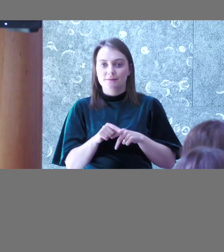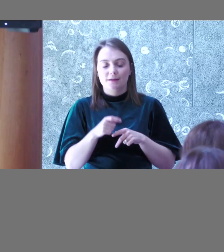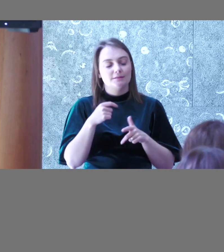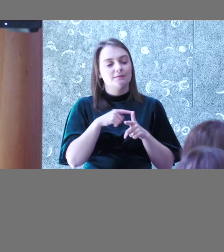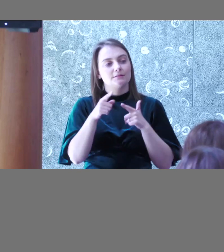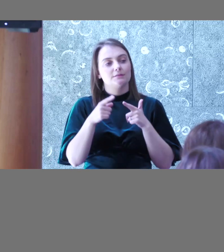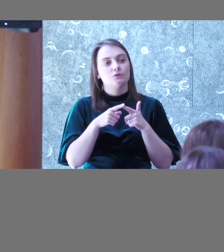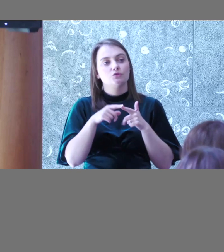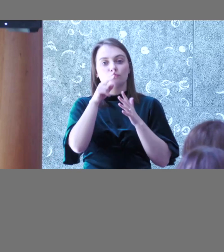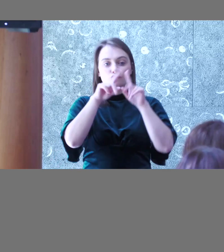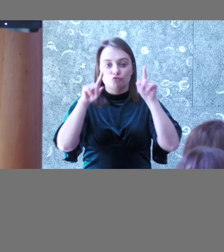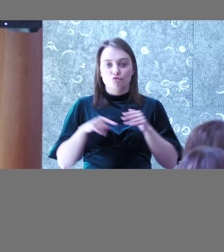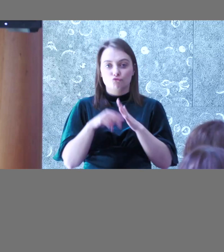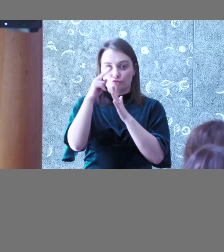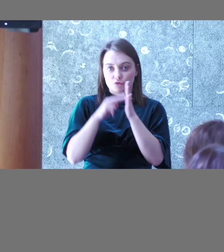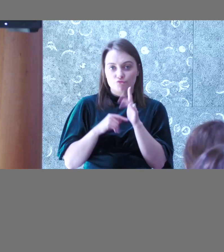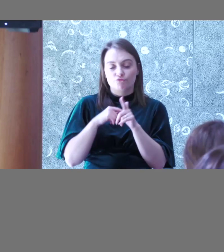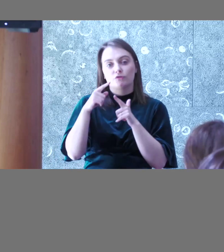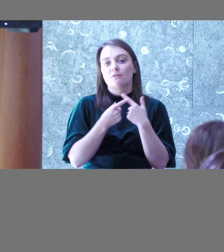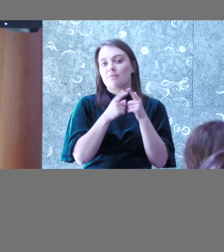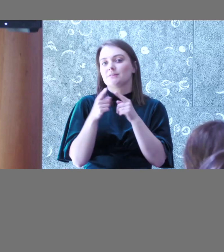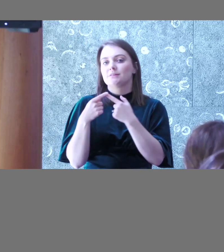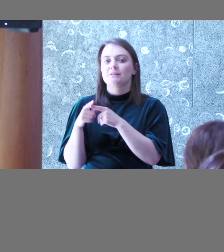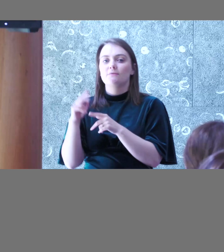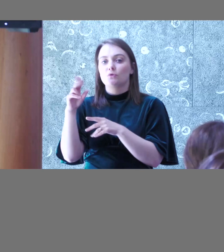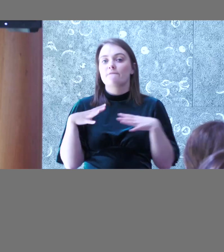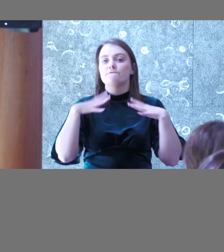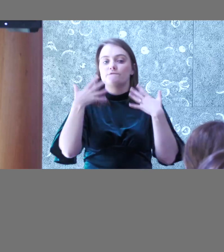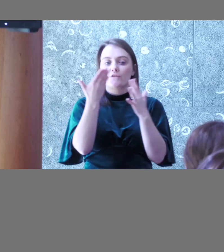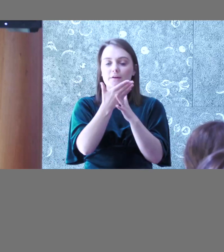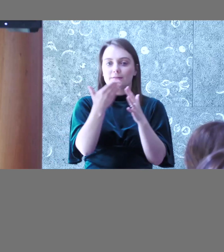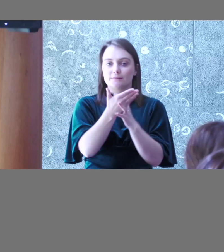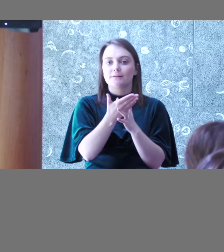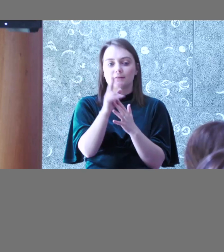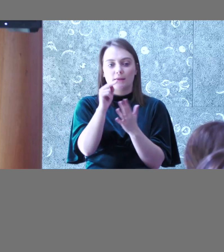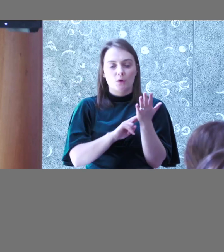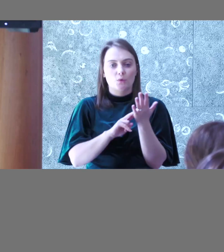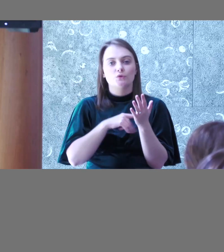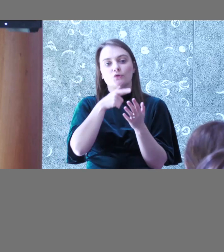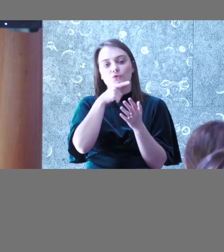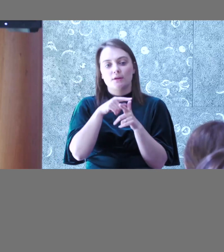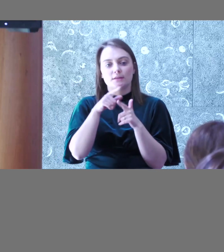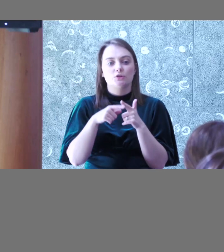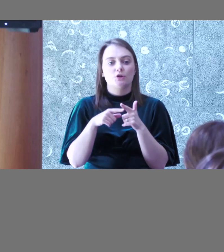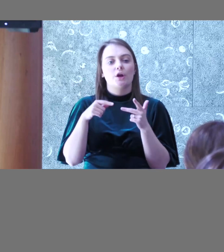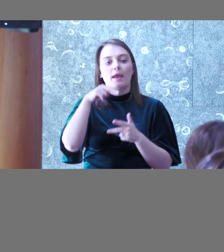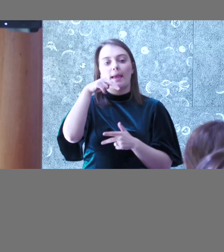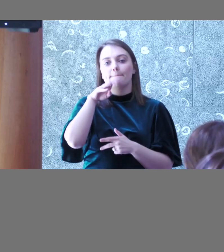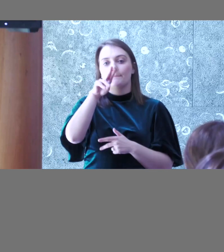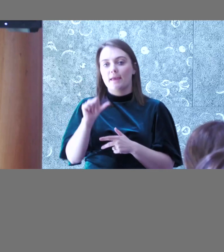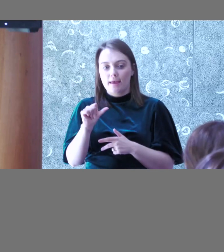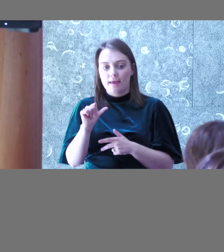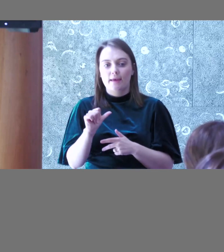Brian talked about screen readers. There's multiple screen readers now for free in terms of Narrator and VDA but also a whole